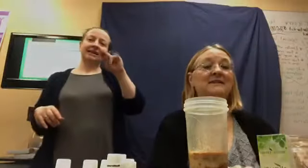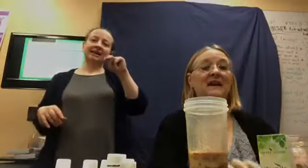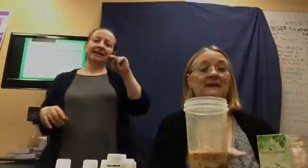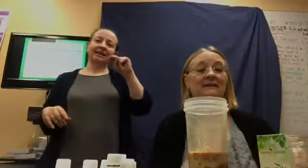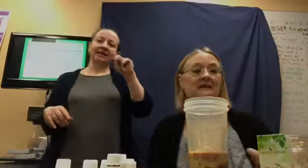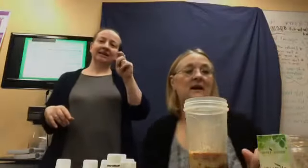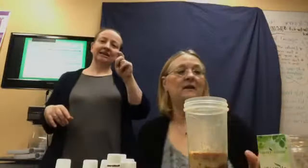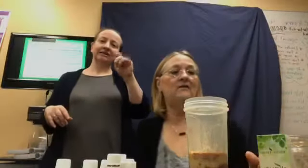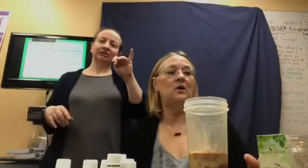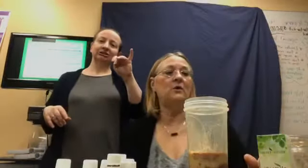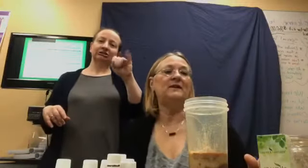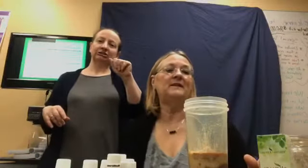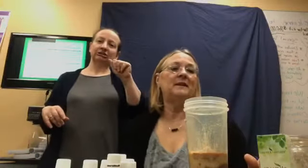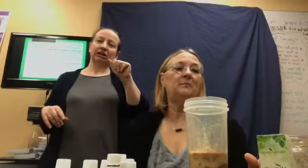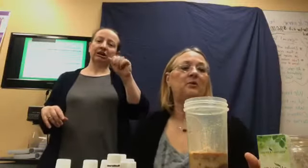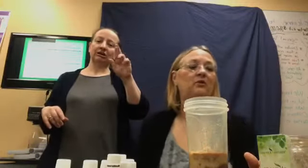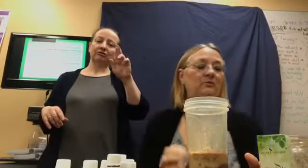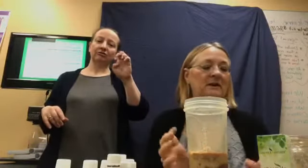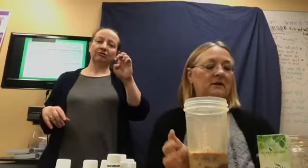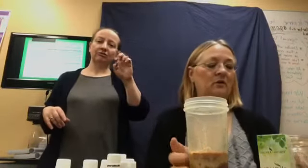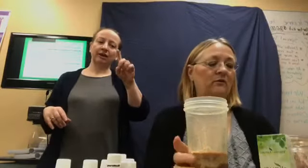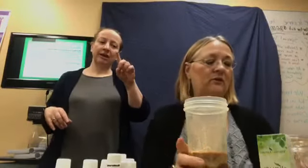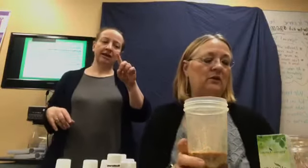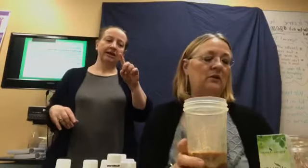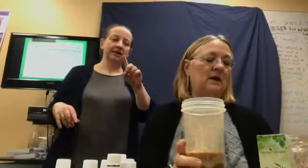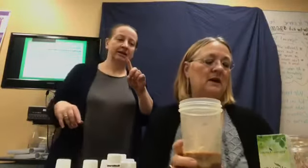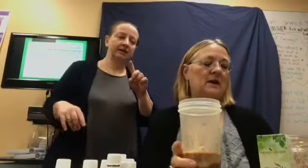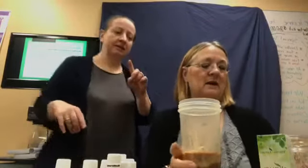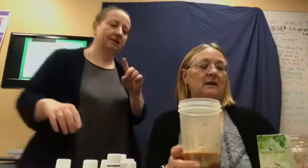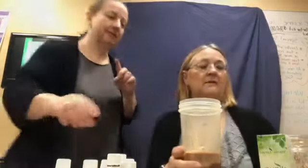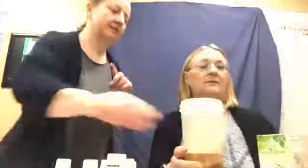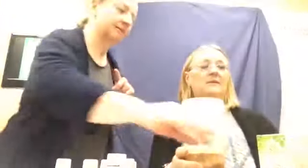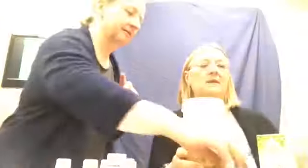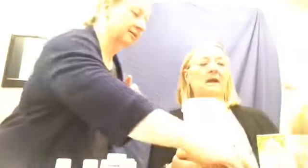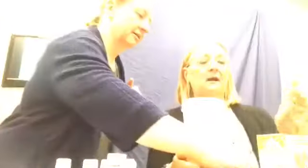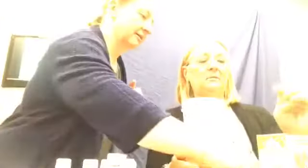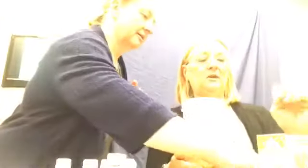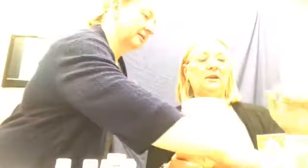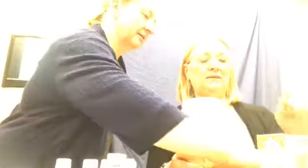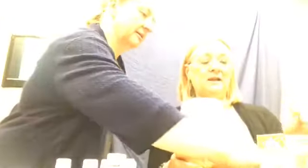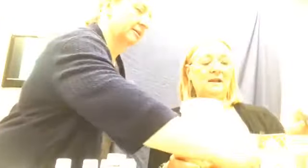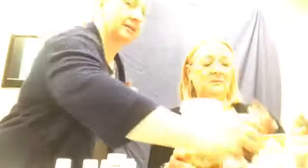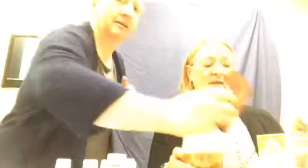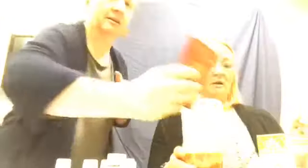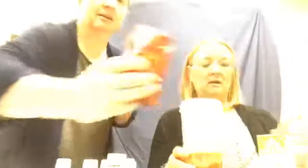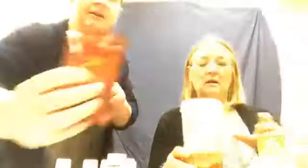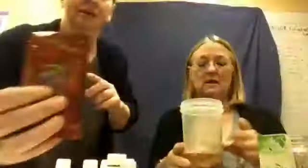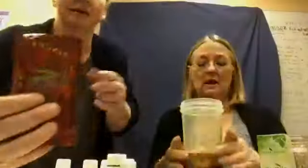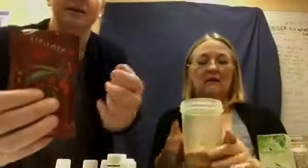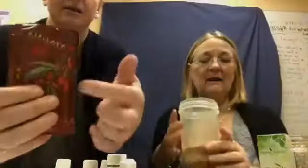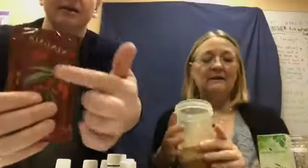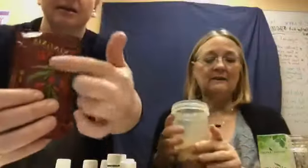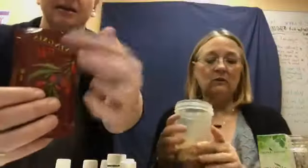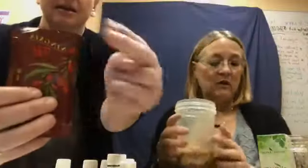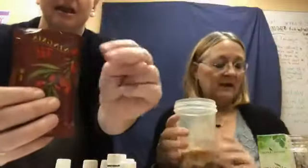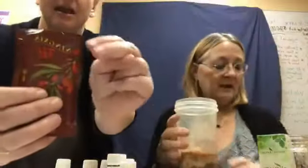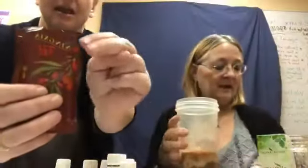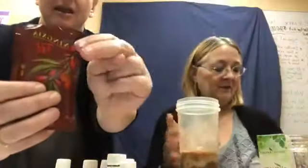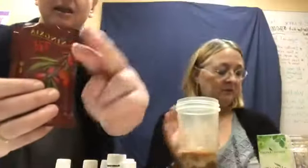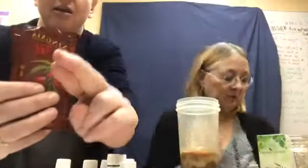does. I have noticed an improvement over a period of time here. All right. So, what have I put